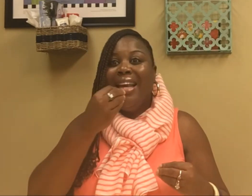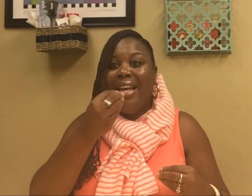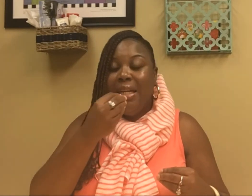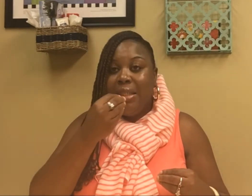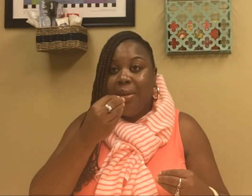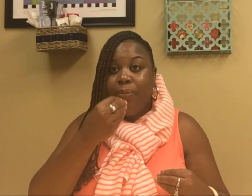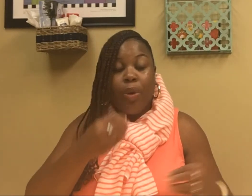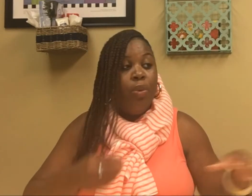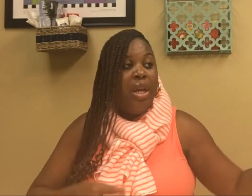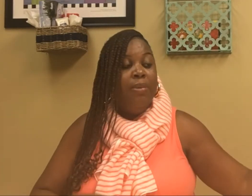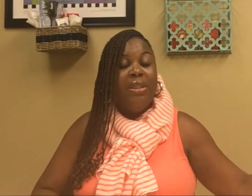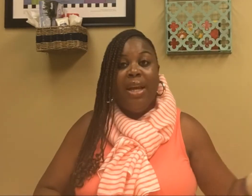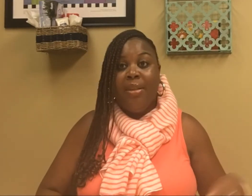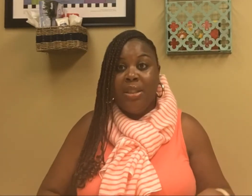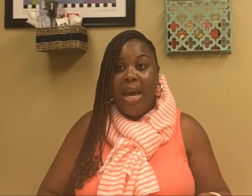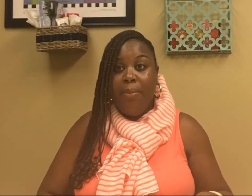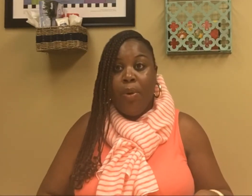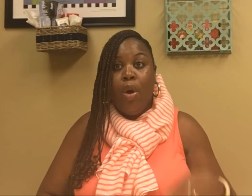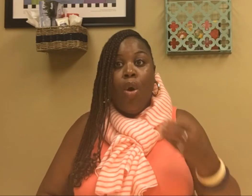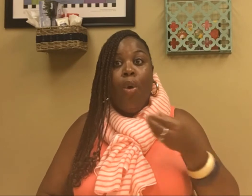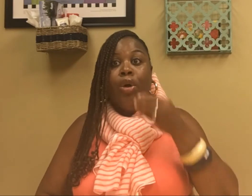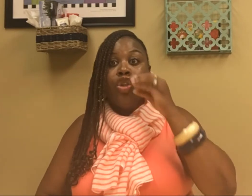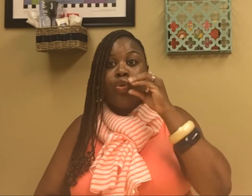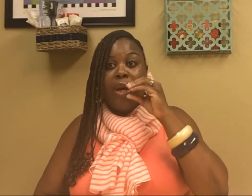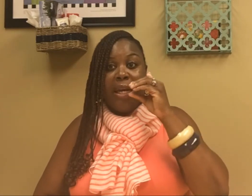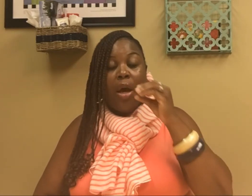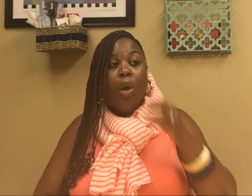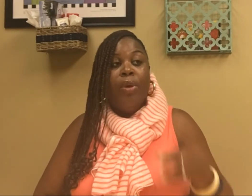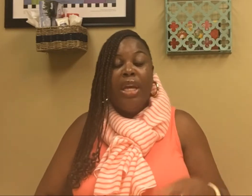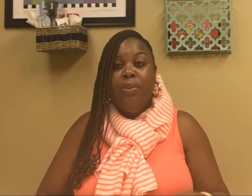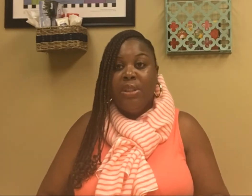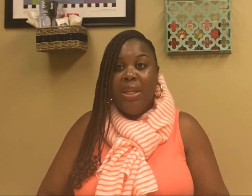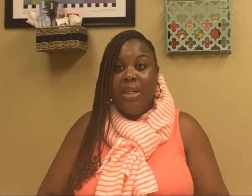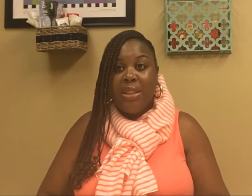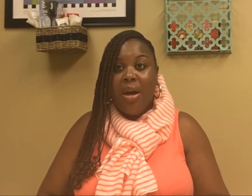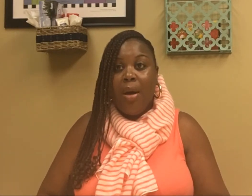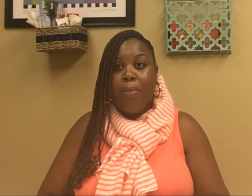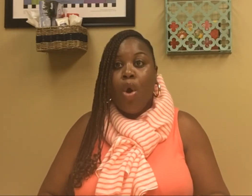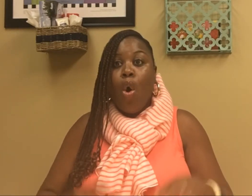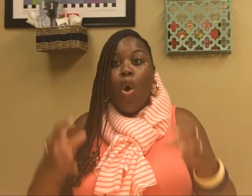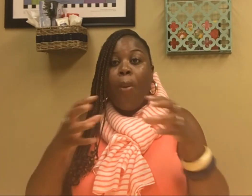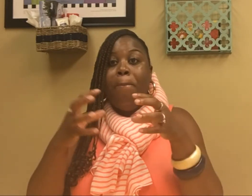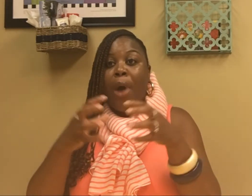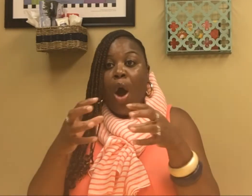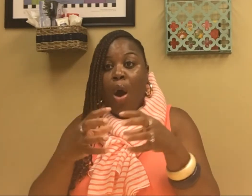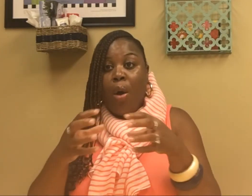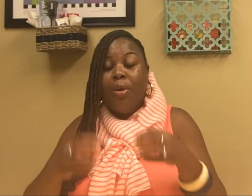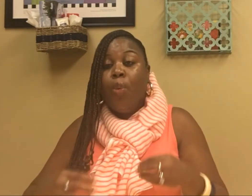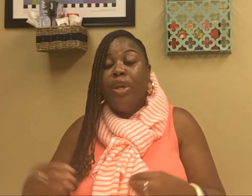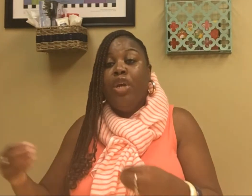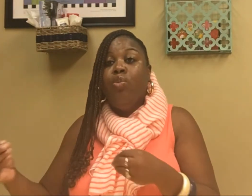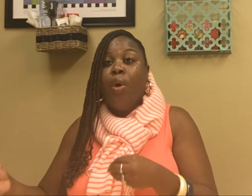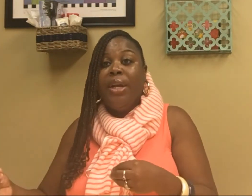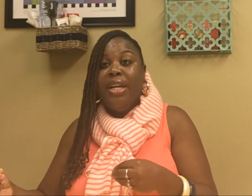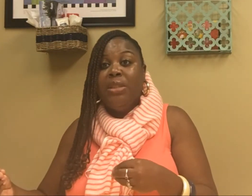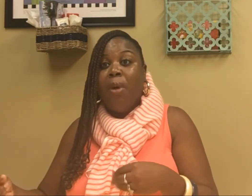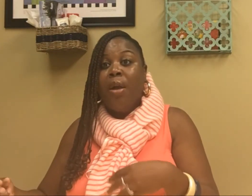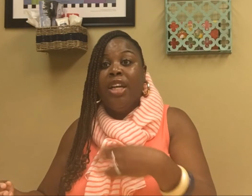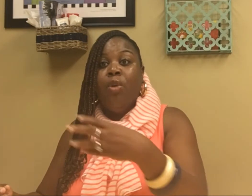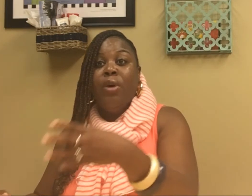eat when he would sit at the table or drink when he would see his cup or ball when he wanted his ball and it